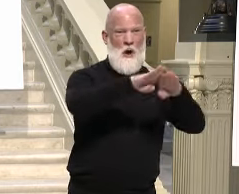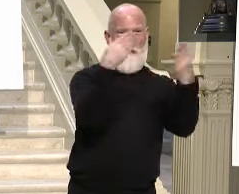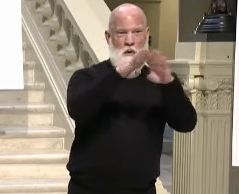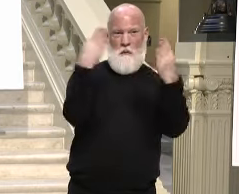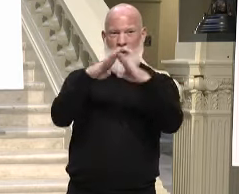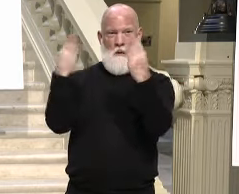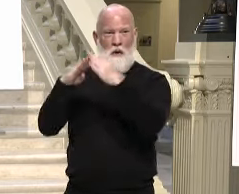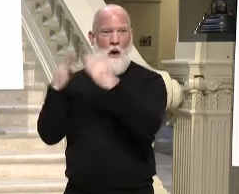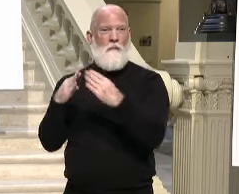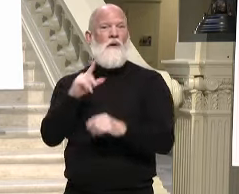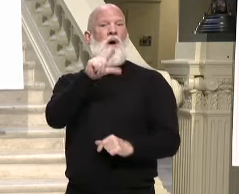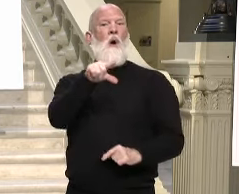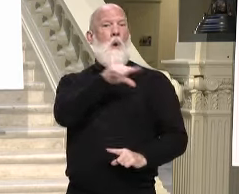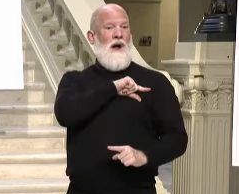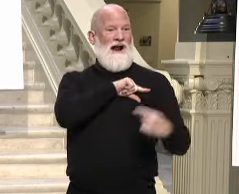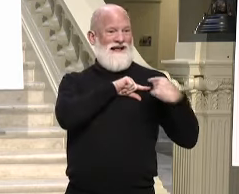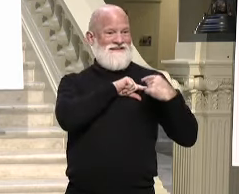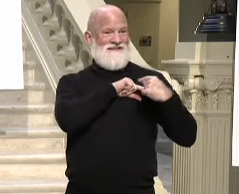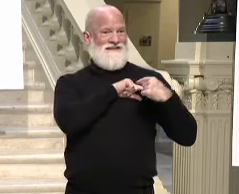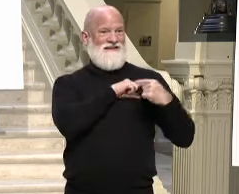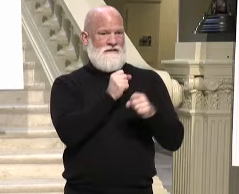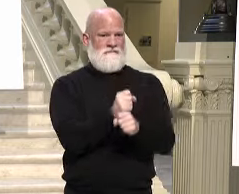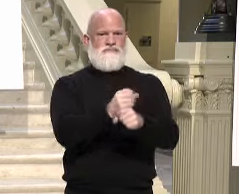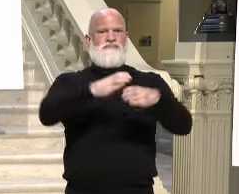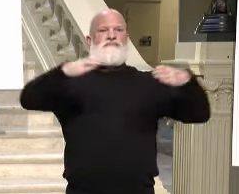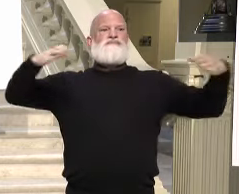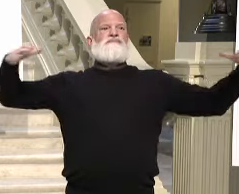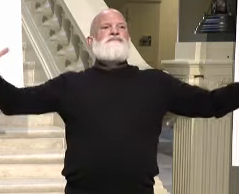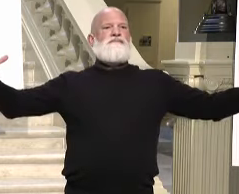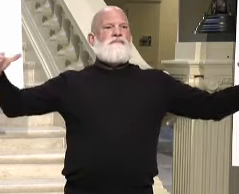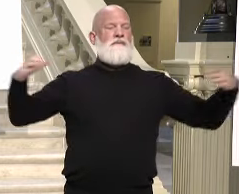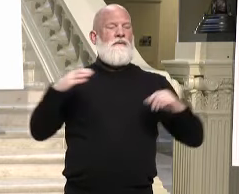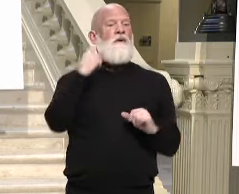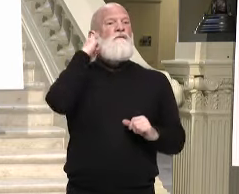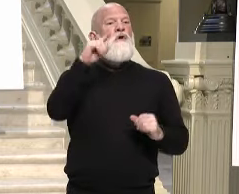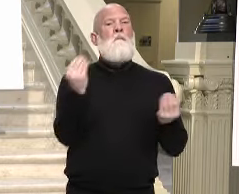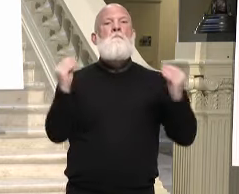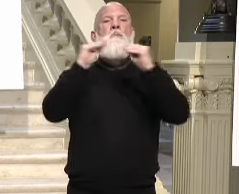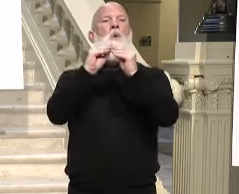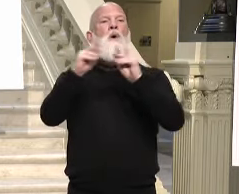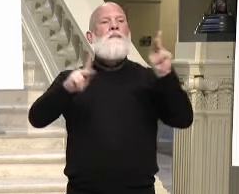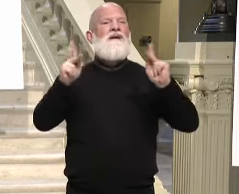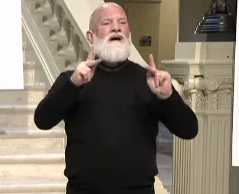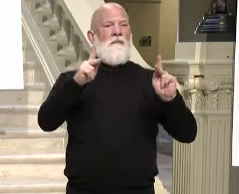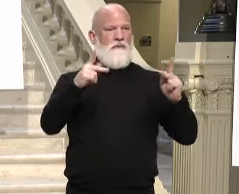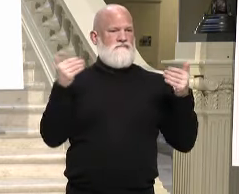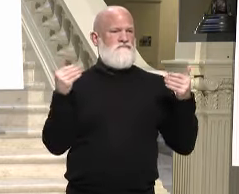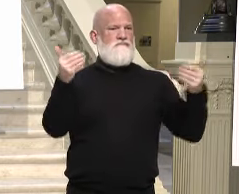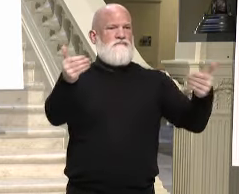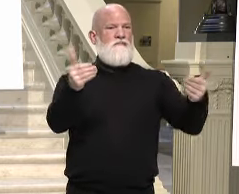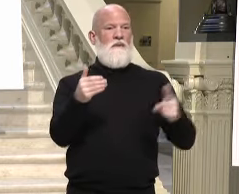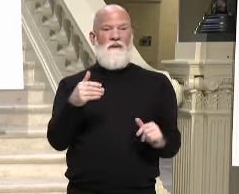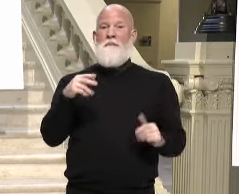categories of individuals. And we want to be sure that people understand that they can